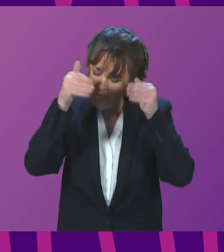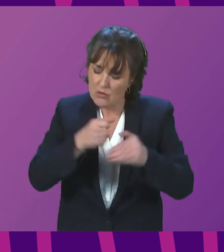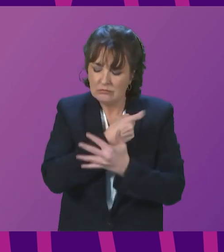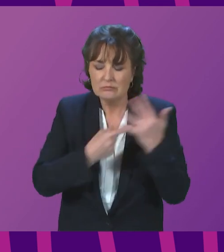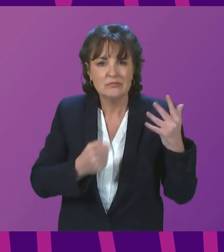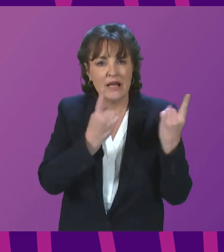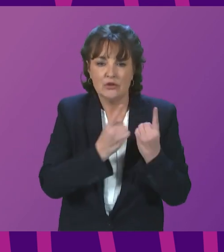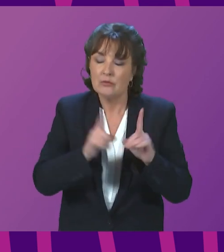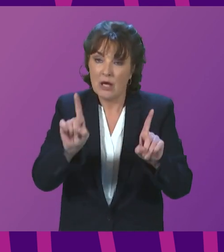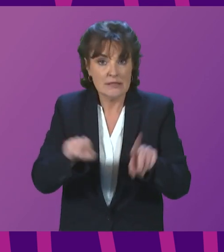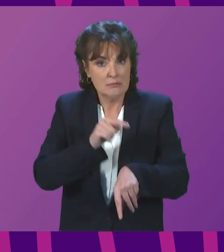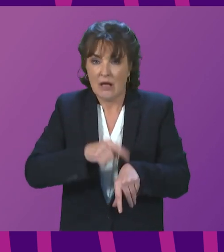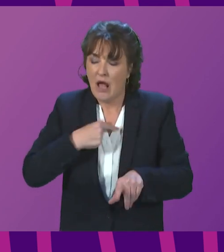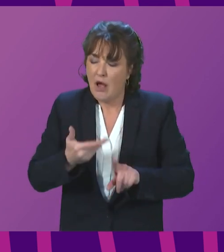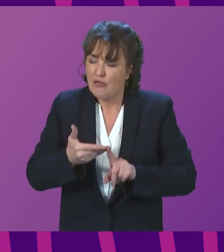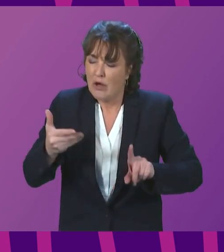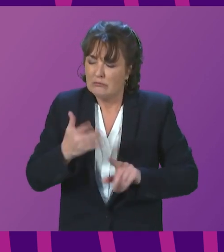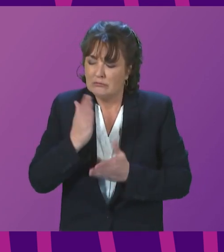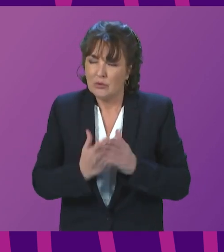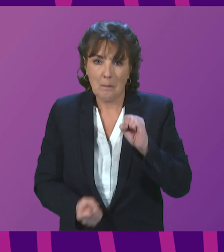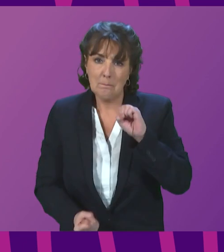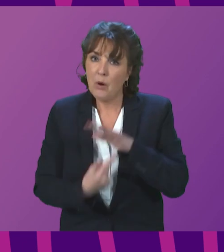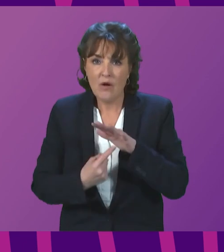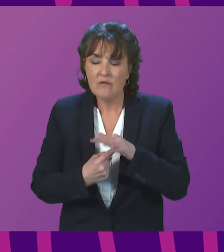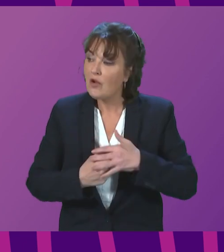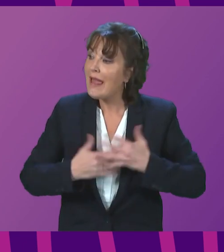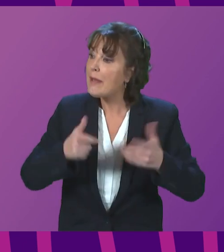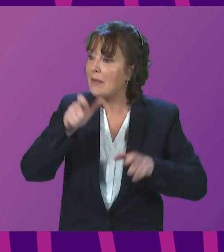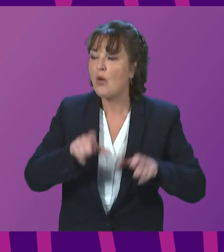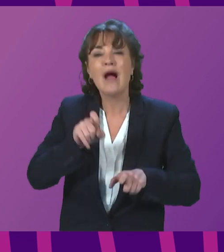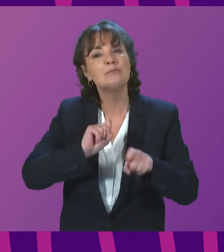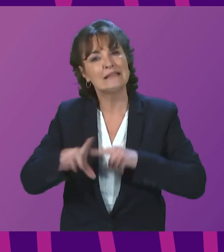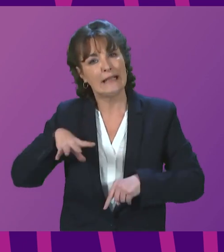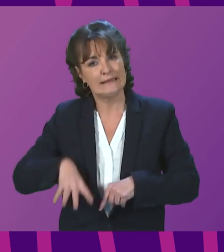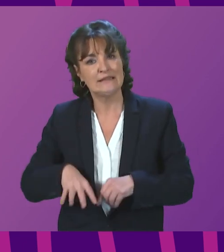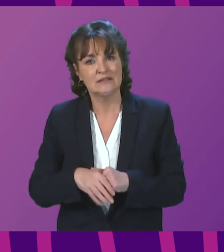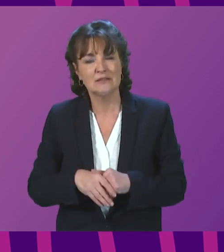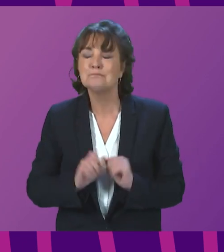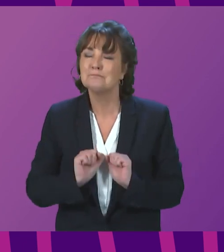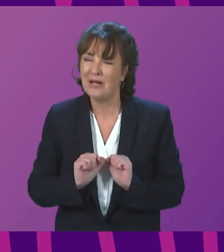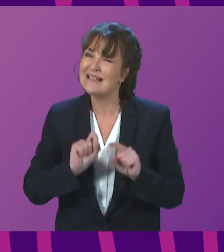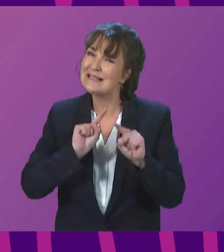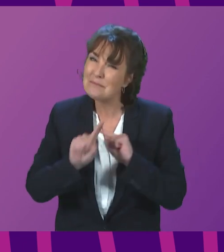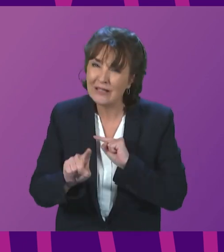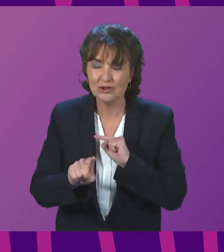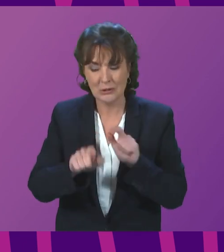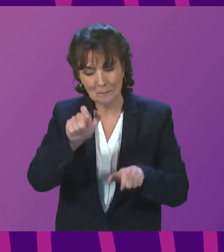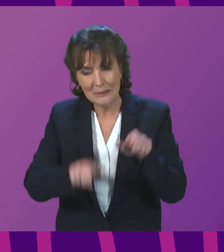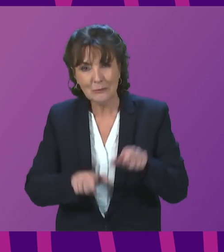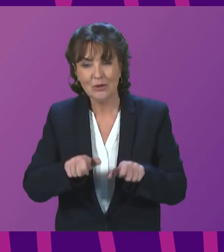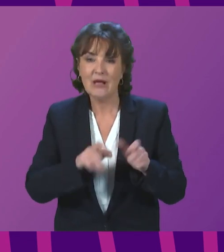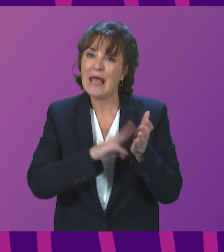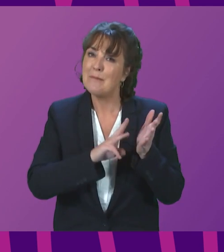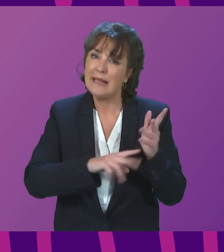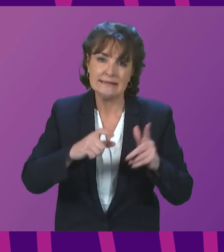have already recognised how important they are for everybody who has particular needs, but particularly those living with conditions like MND and I